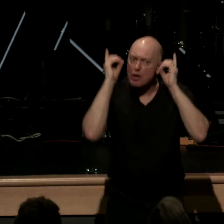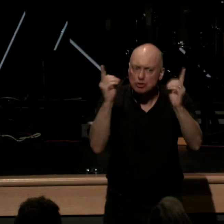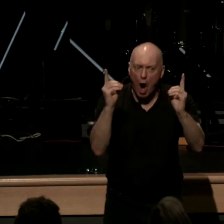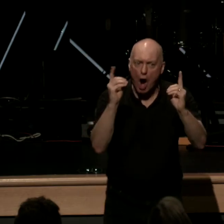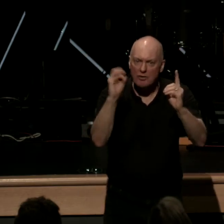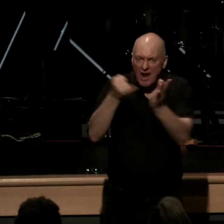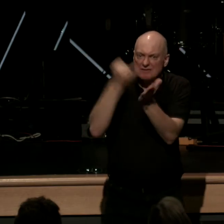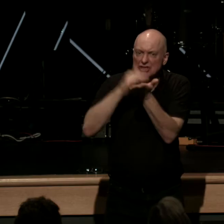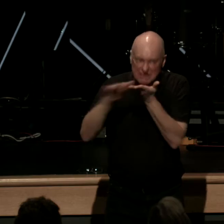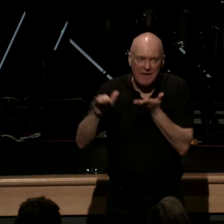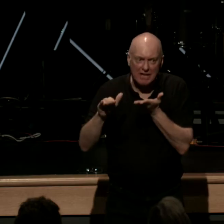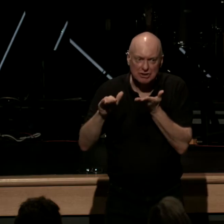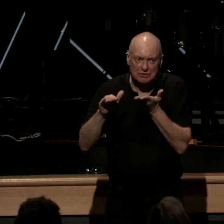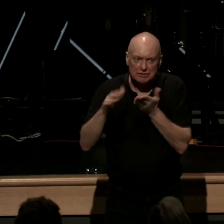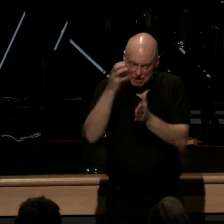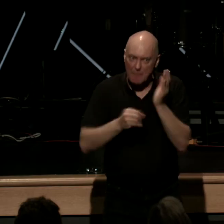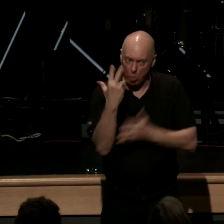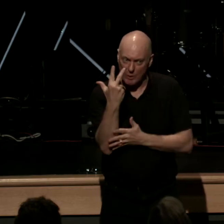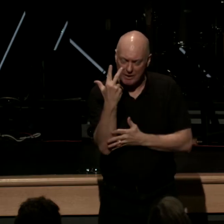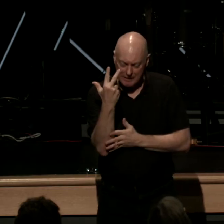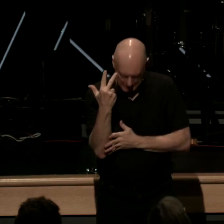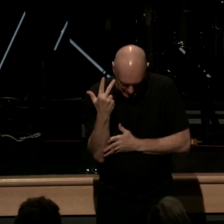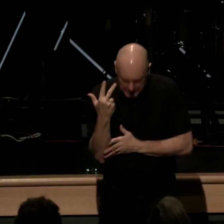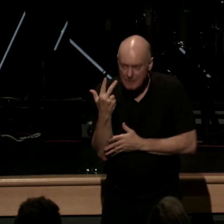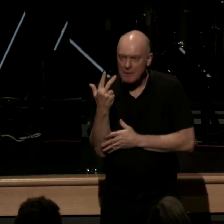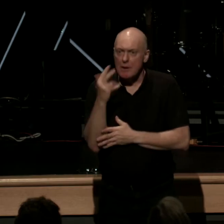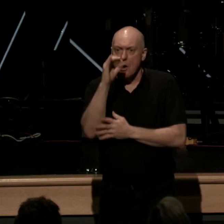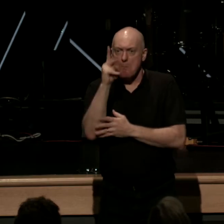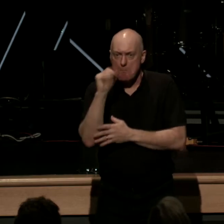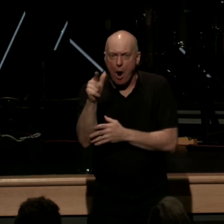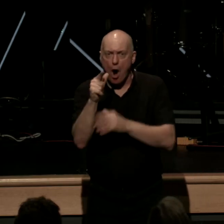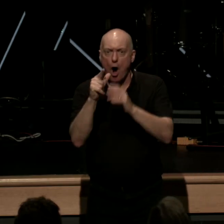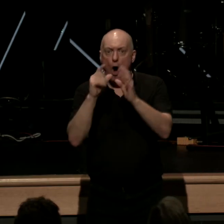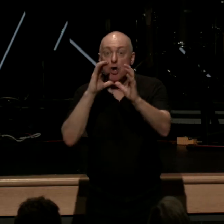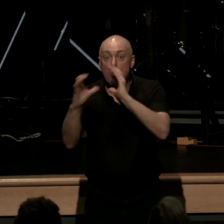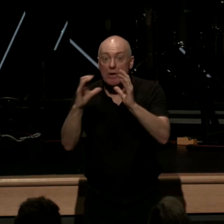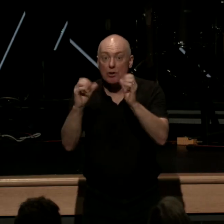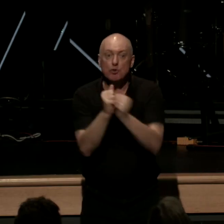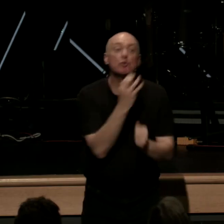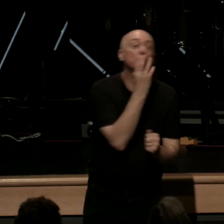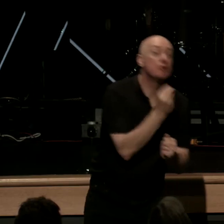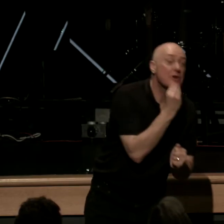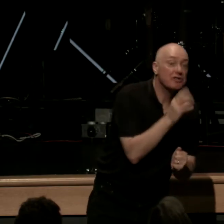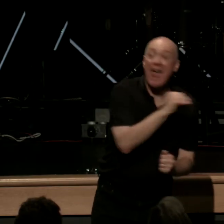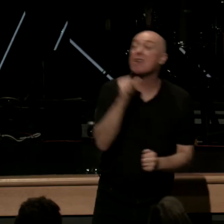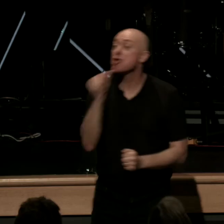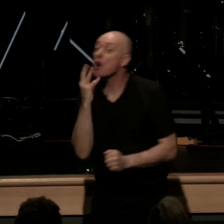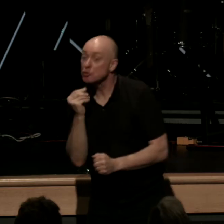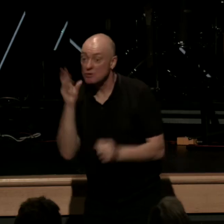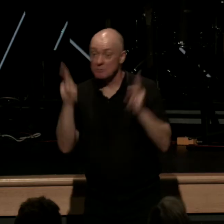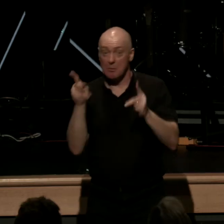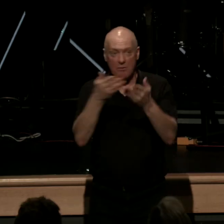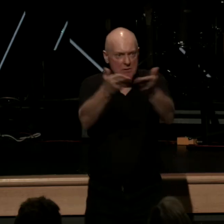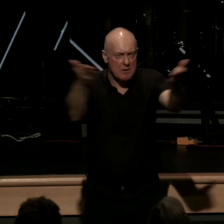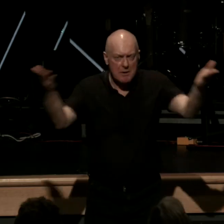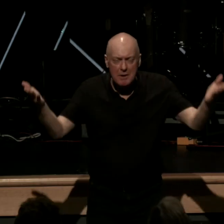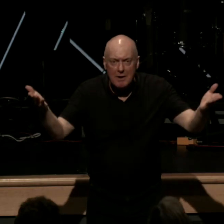justification he's communicating to his Jewish and Gentile audience this there is